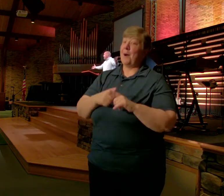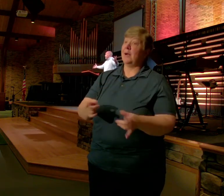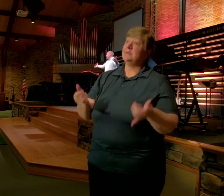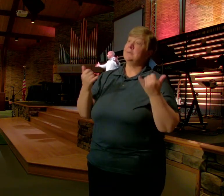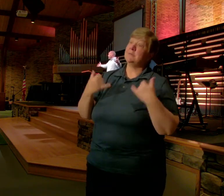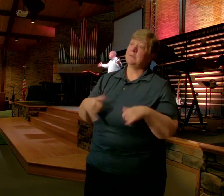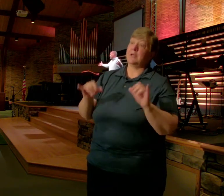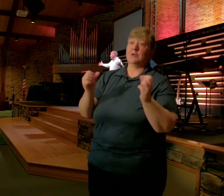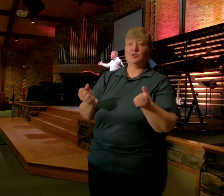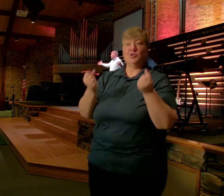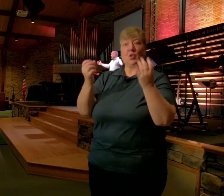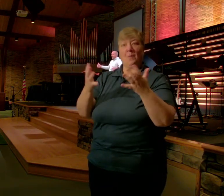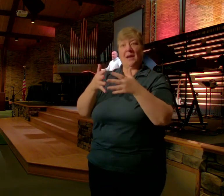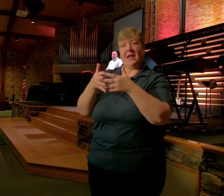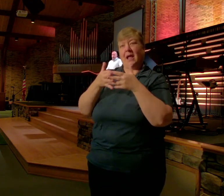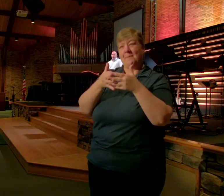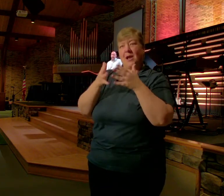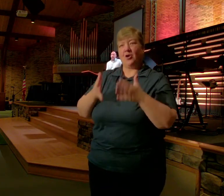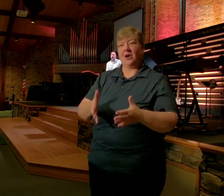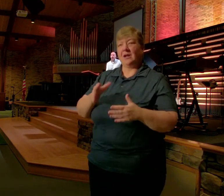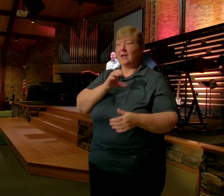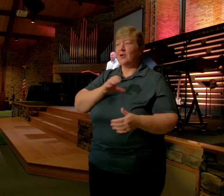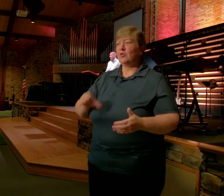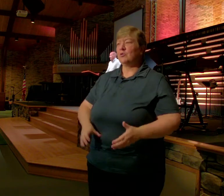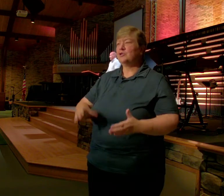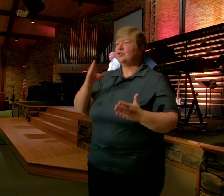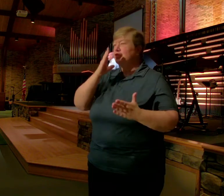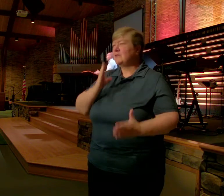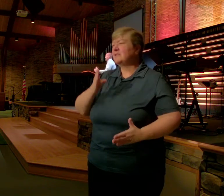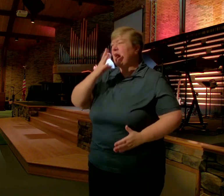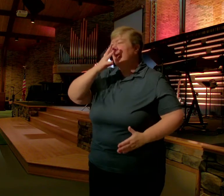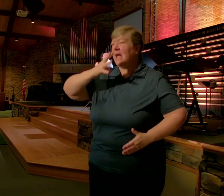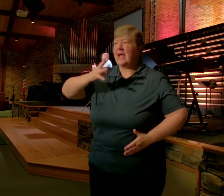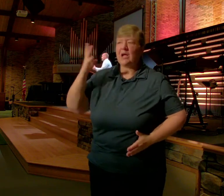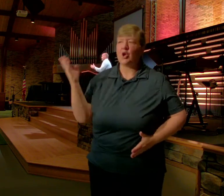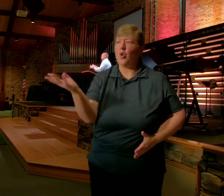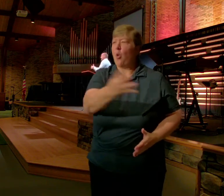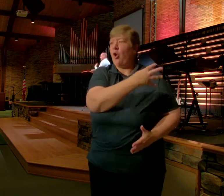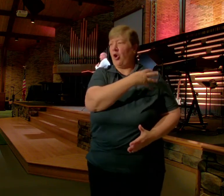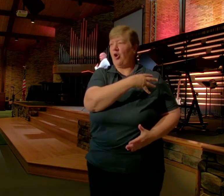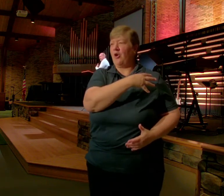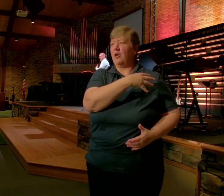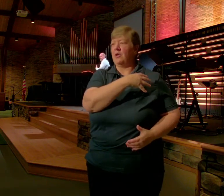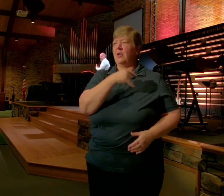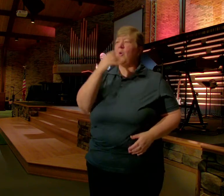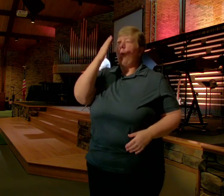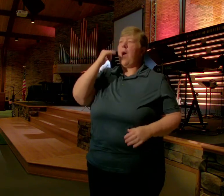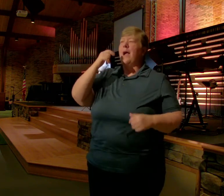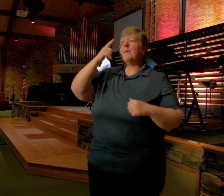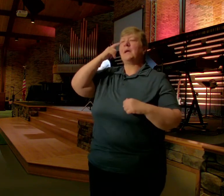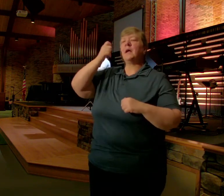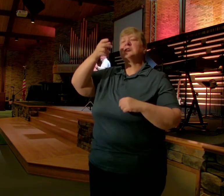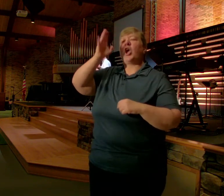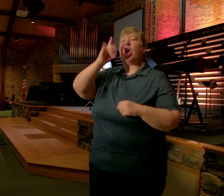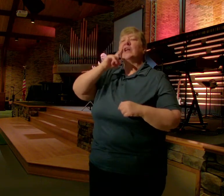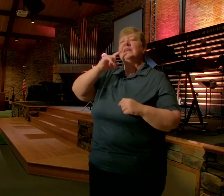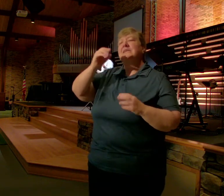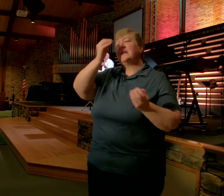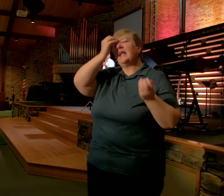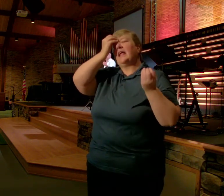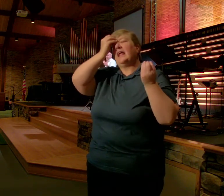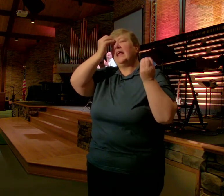American Christians Ignore that Why? Because God is just Information Not sensation